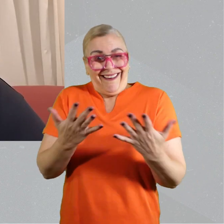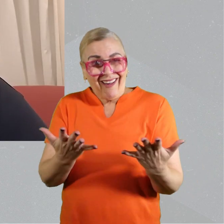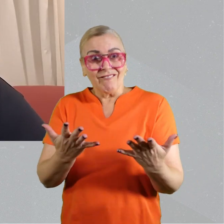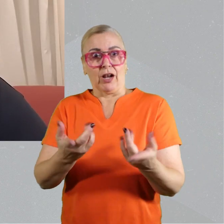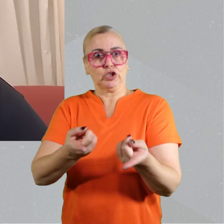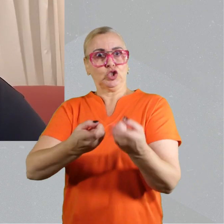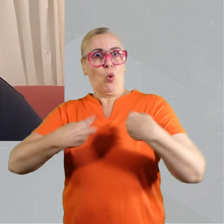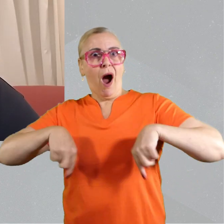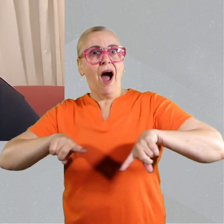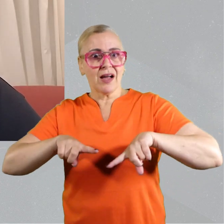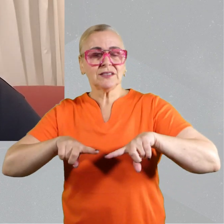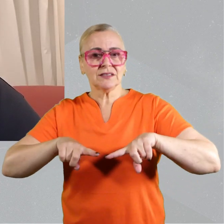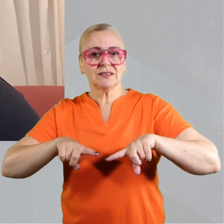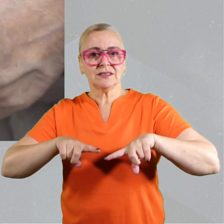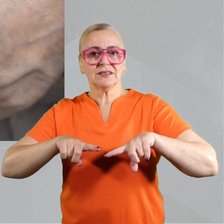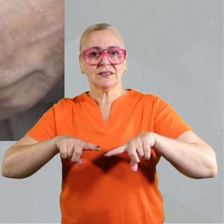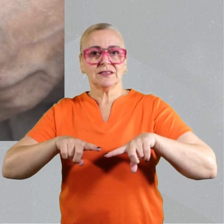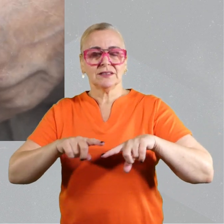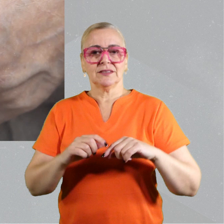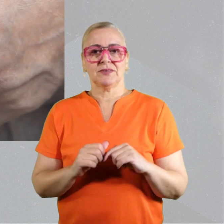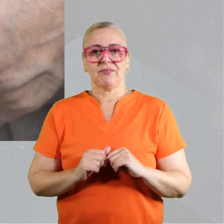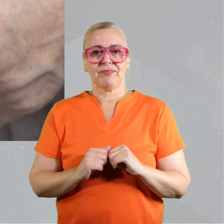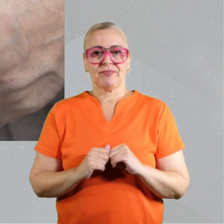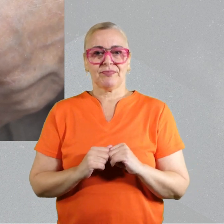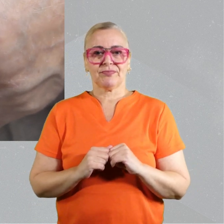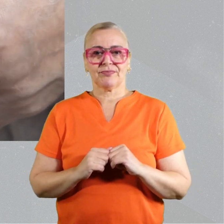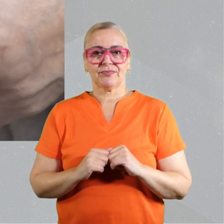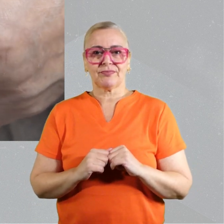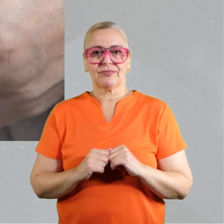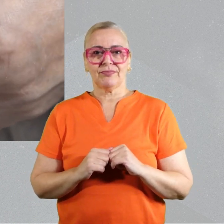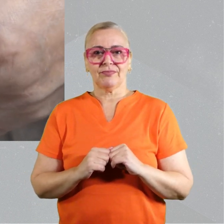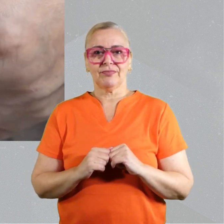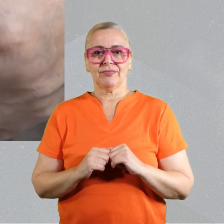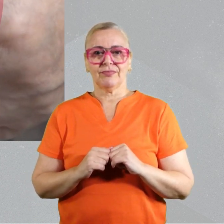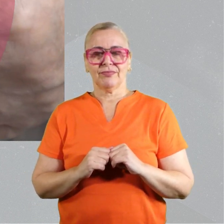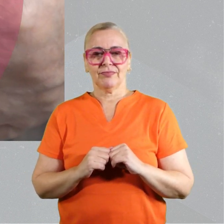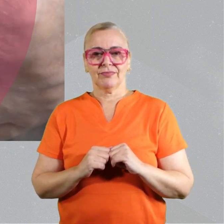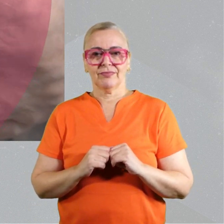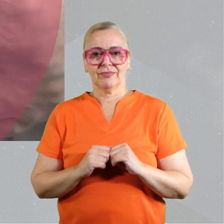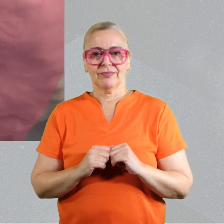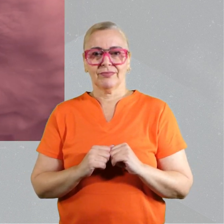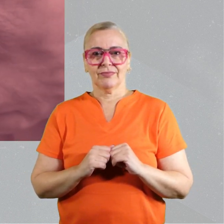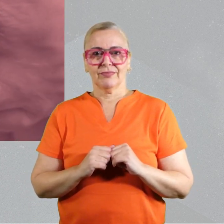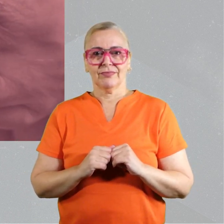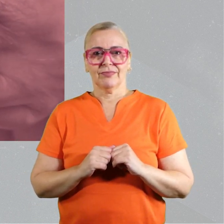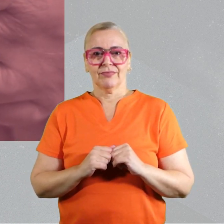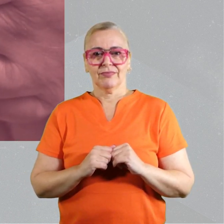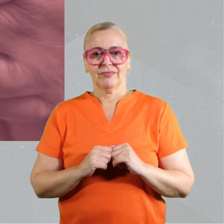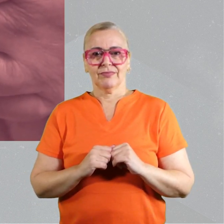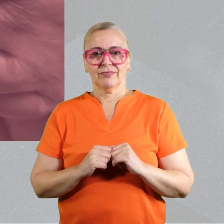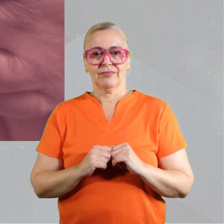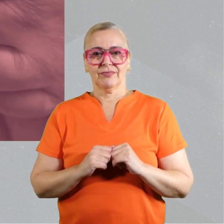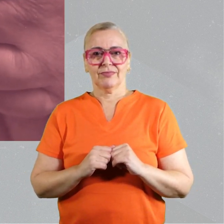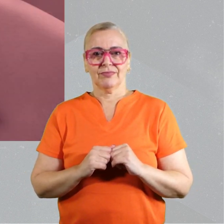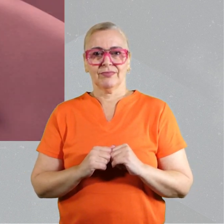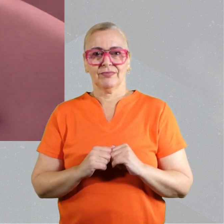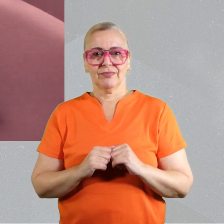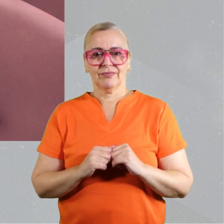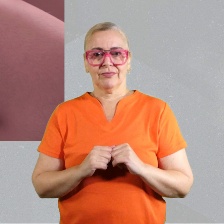more valuable to the diabetes community. And to be honest, we are expecting that the